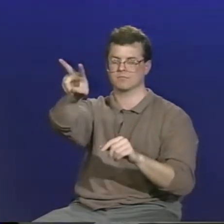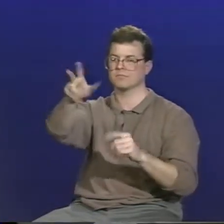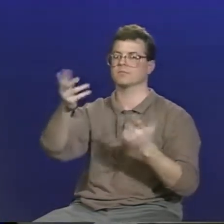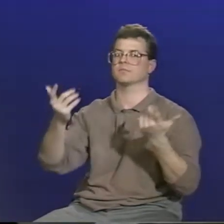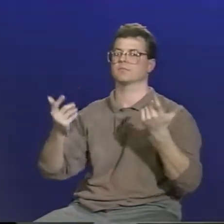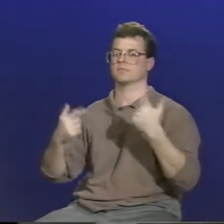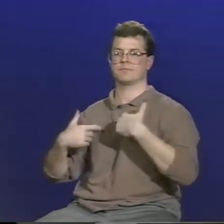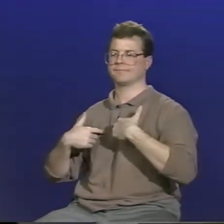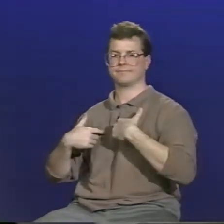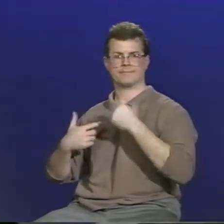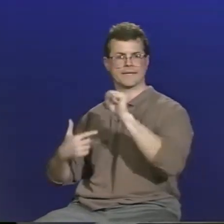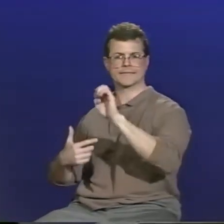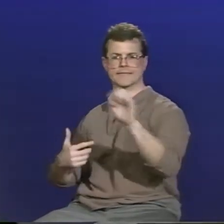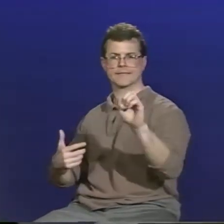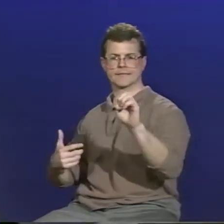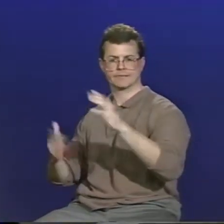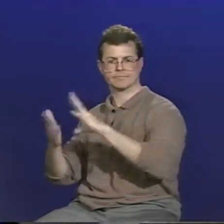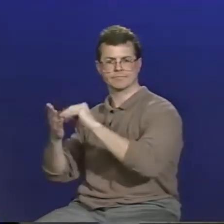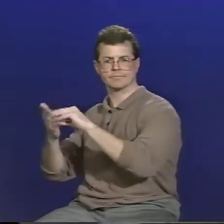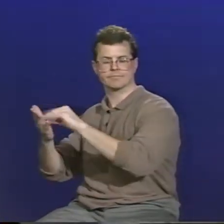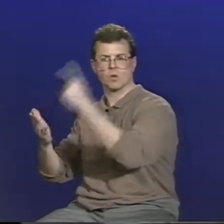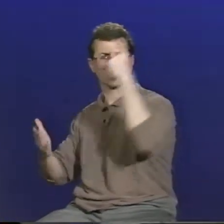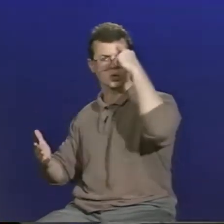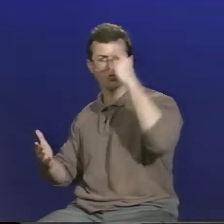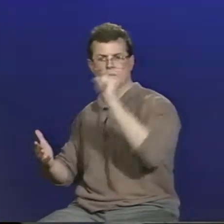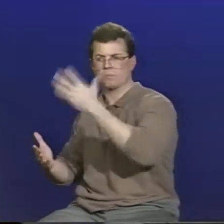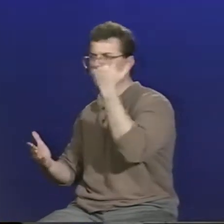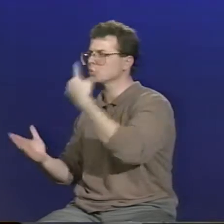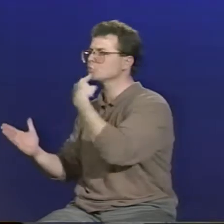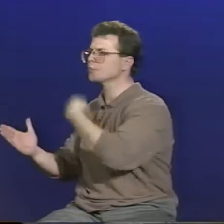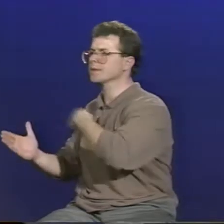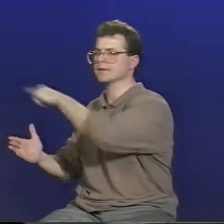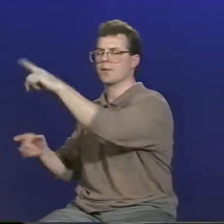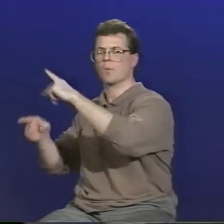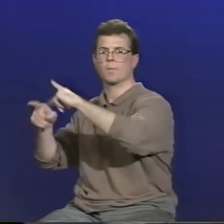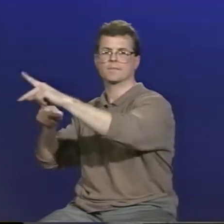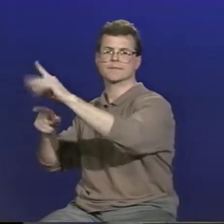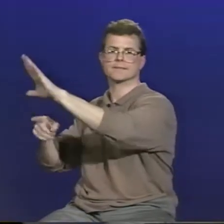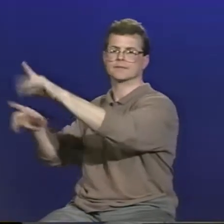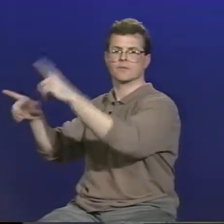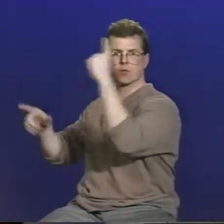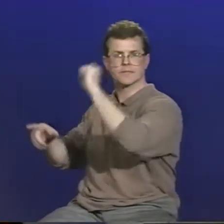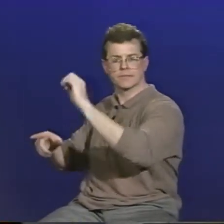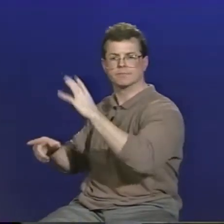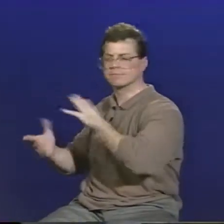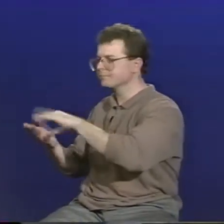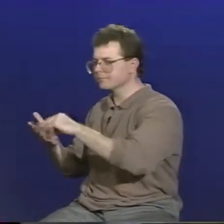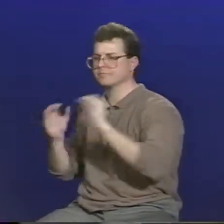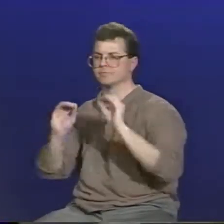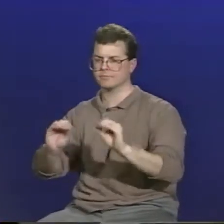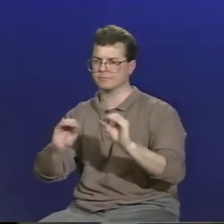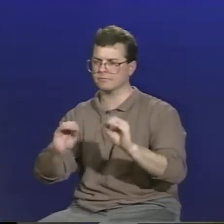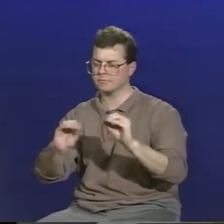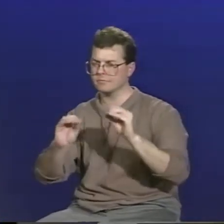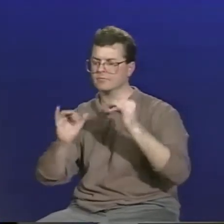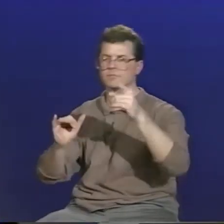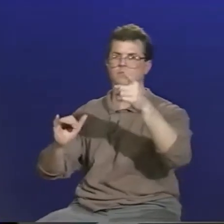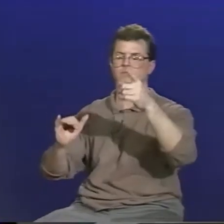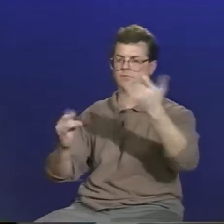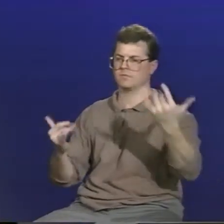His lecture had been about American Sign Language, and she said that her program of teacher education had prepared